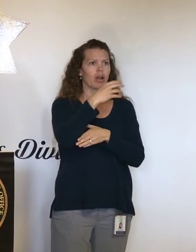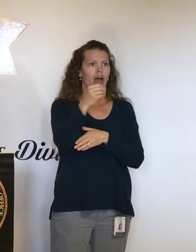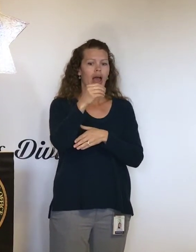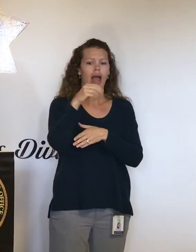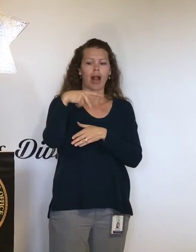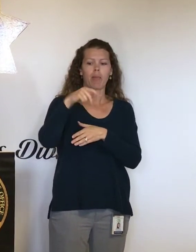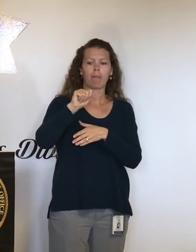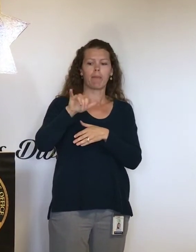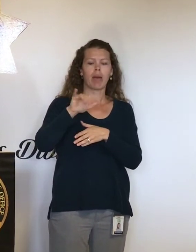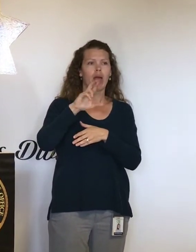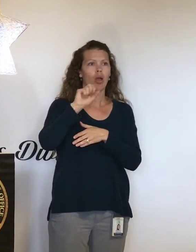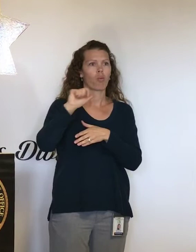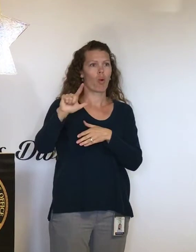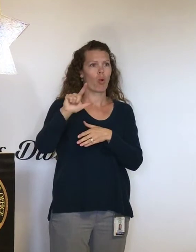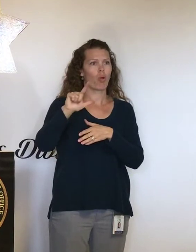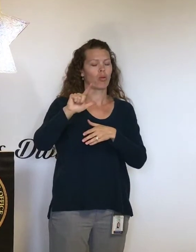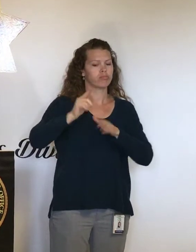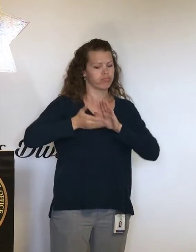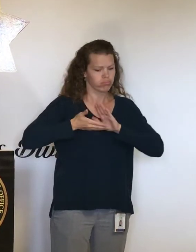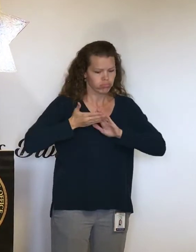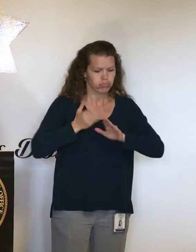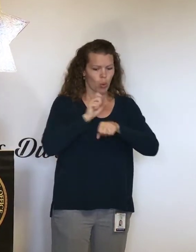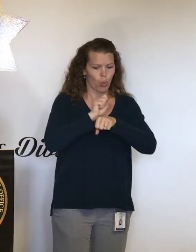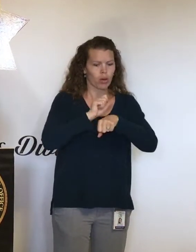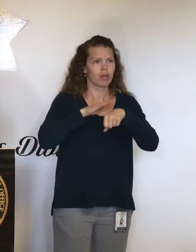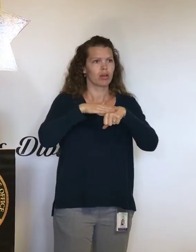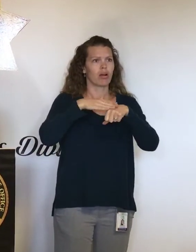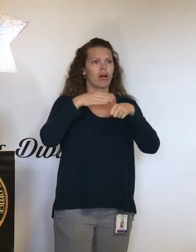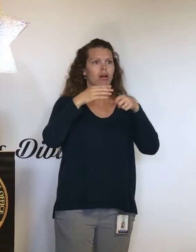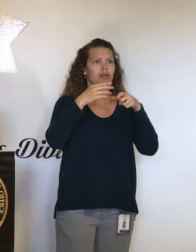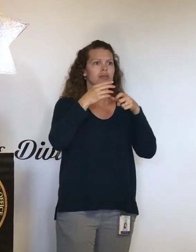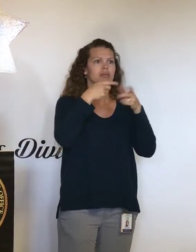able to be issued this coming Friday. Thank you.